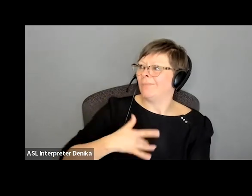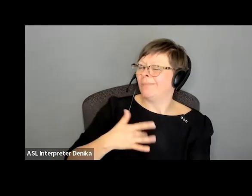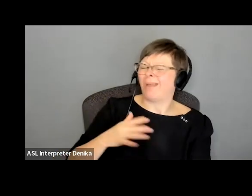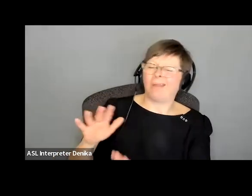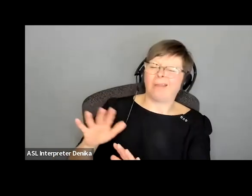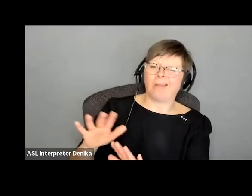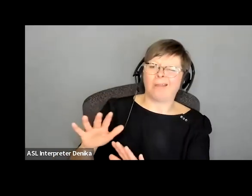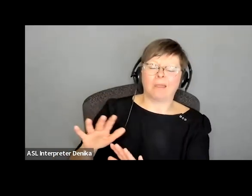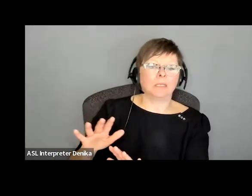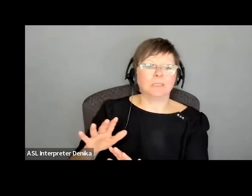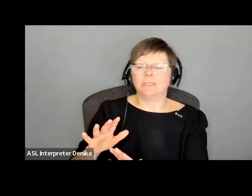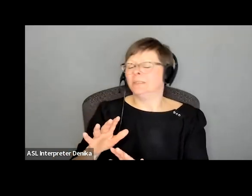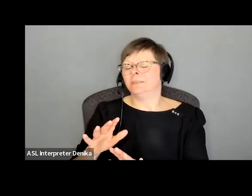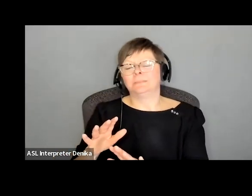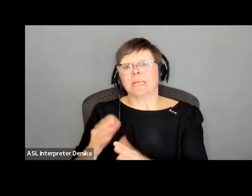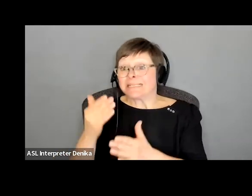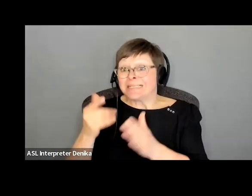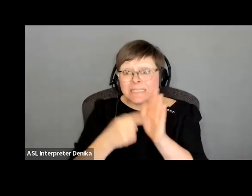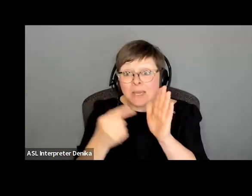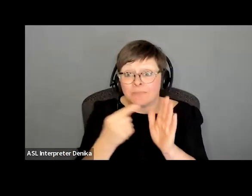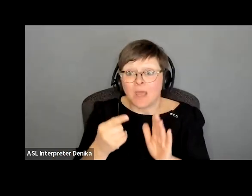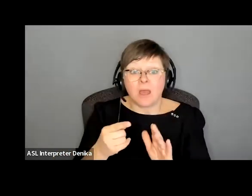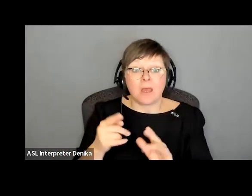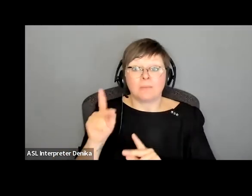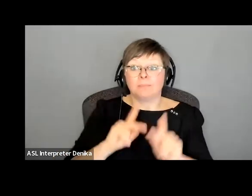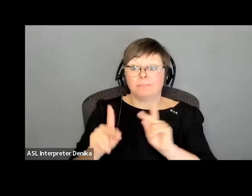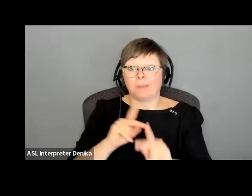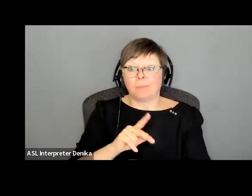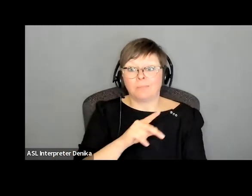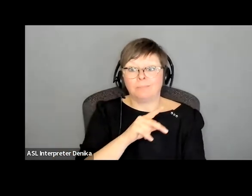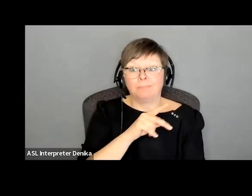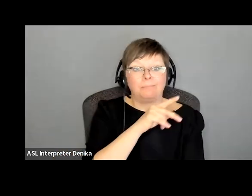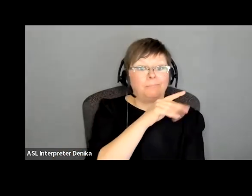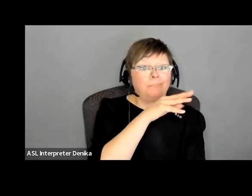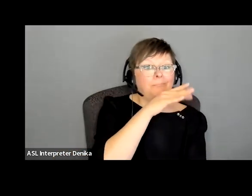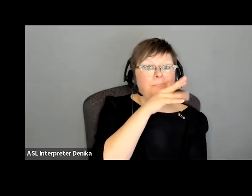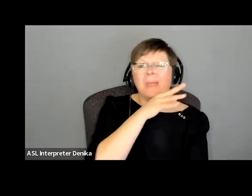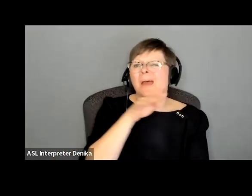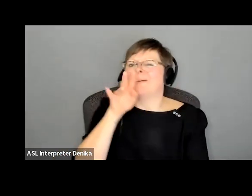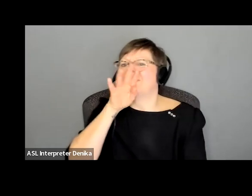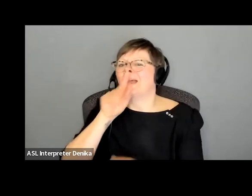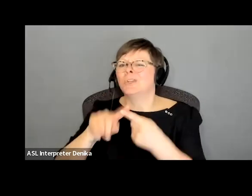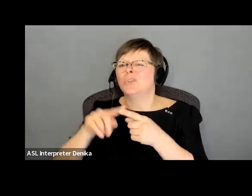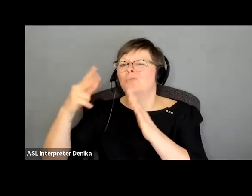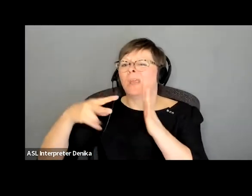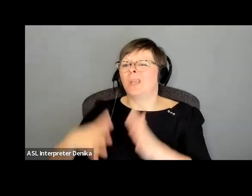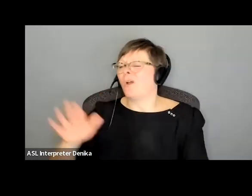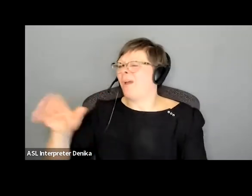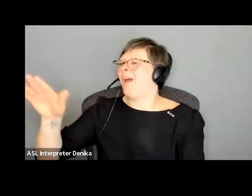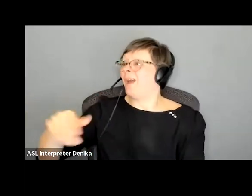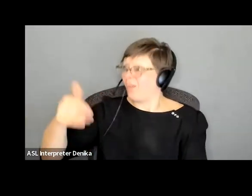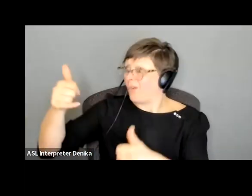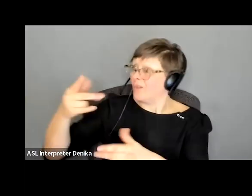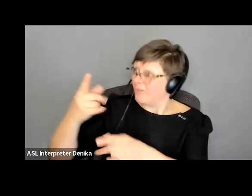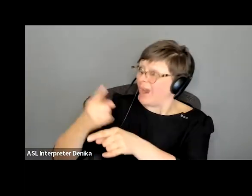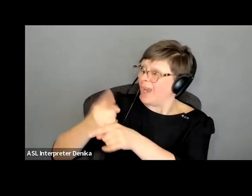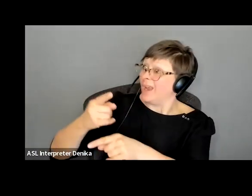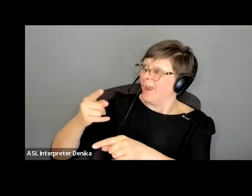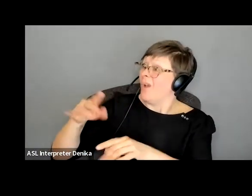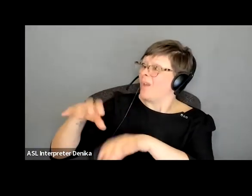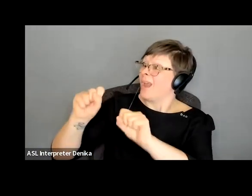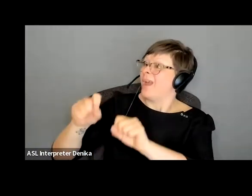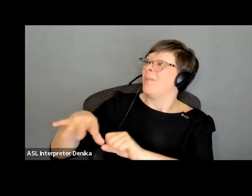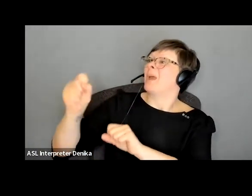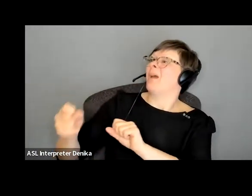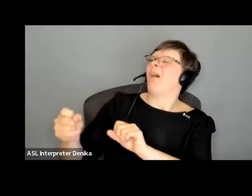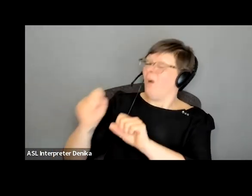and i get ones with blurbs in between or or talking to the reader going yeah that wasn't so good right should we yeah let's pick it up again from here you